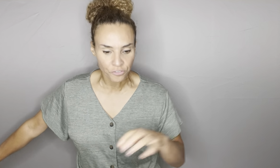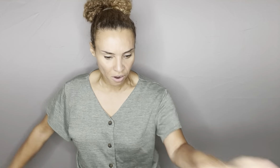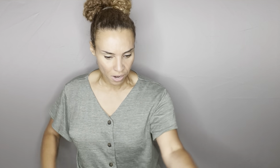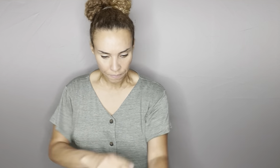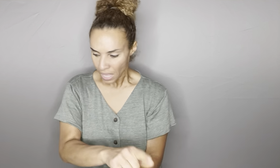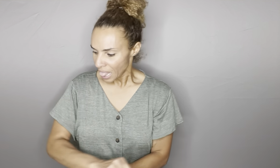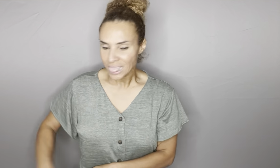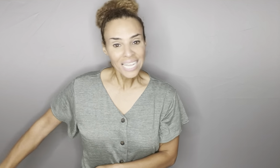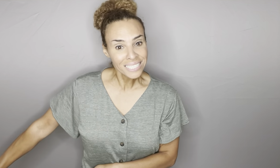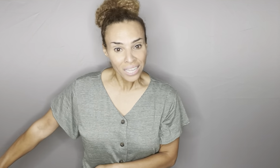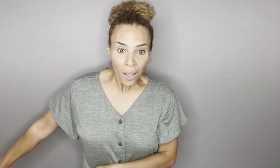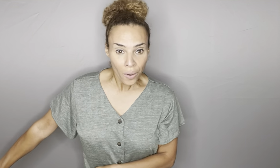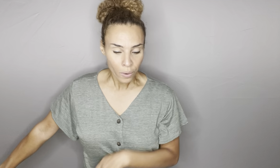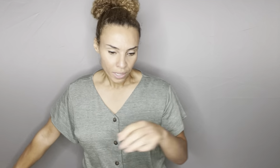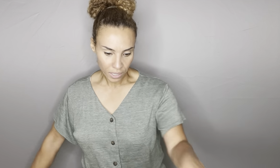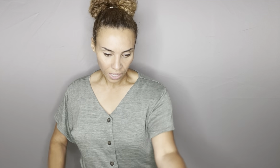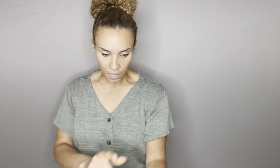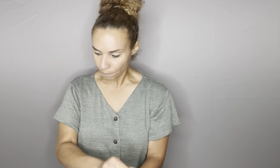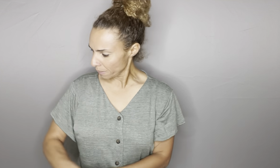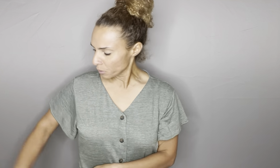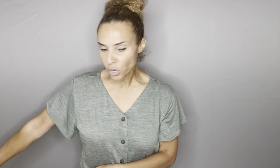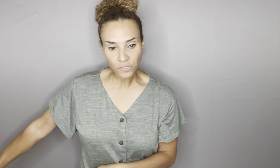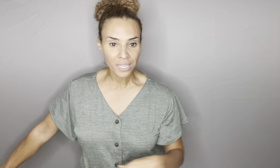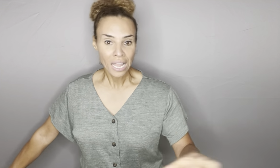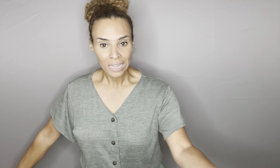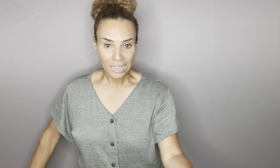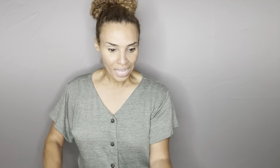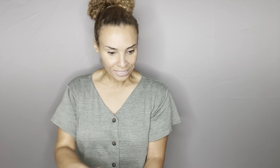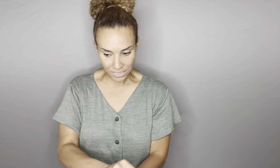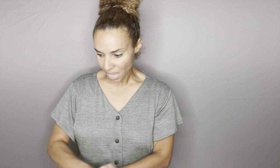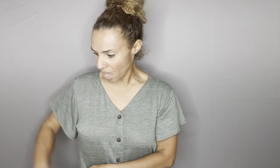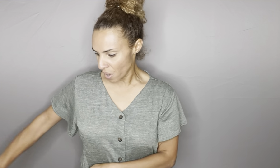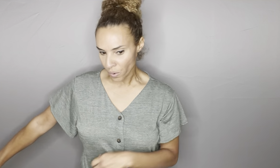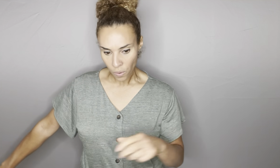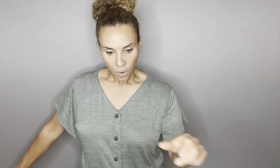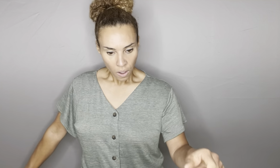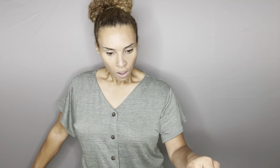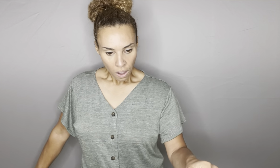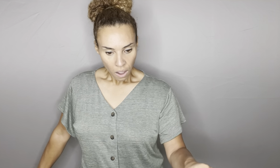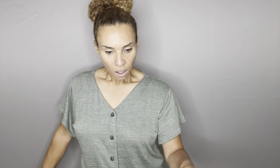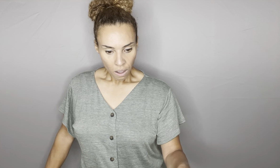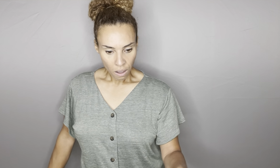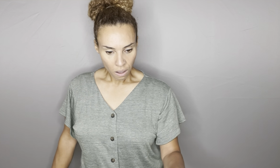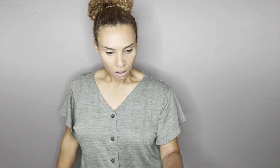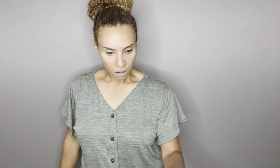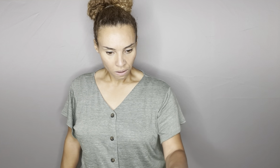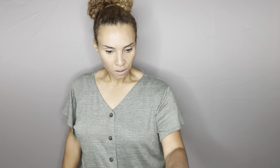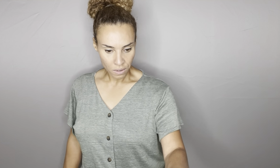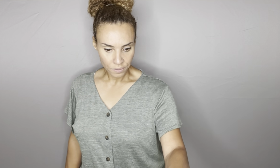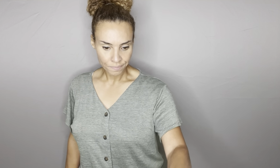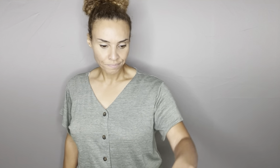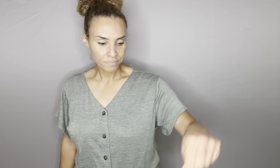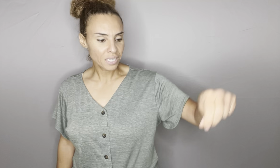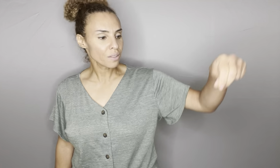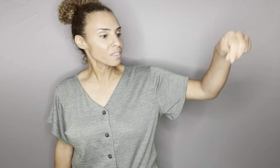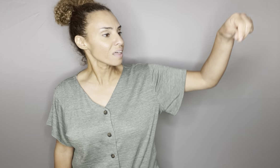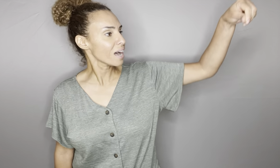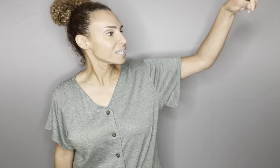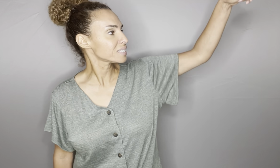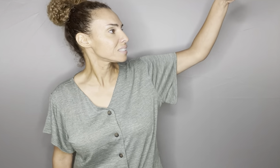the farm let's go keep it moving let's go oh no that's